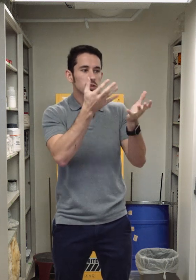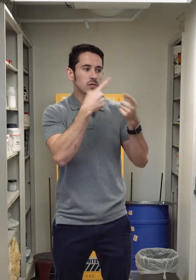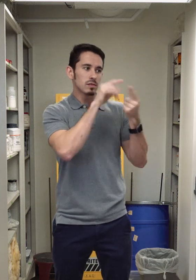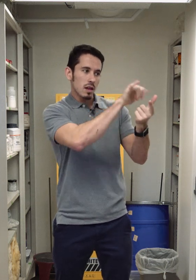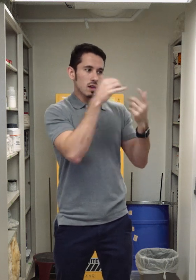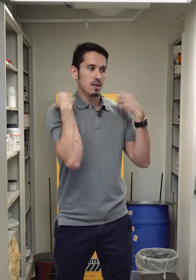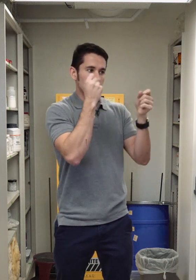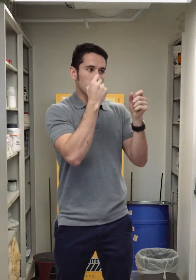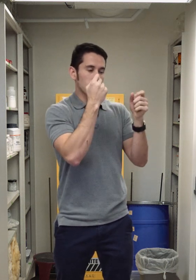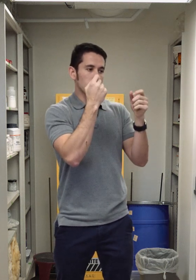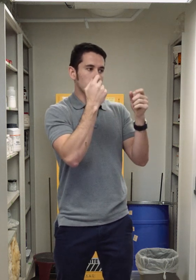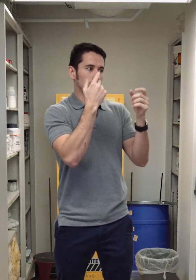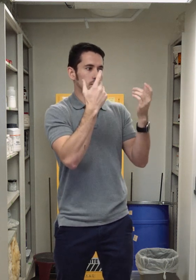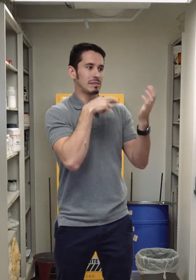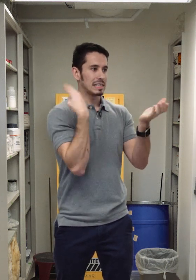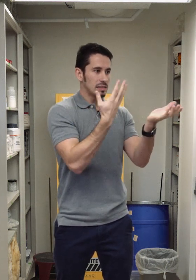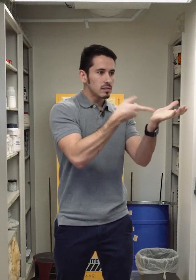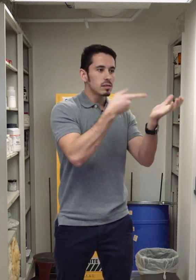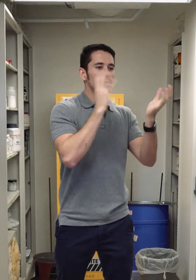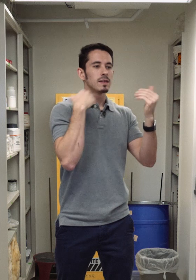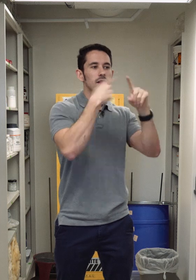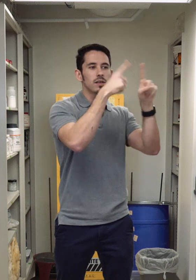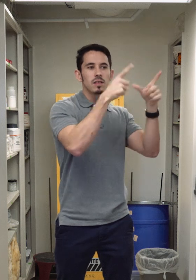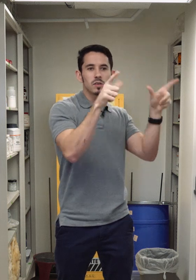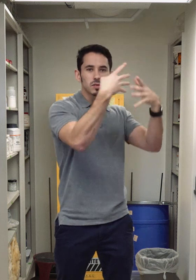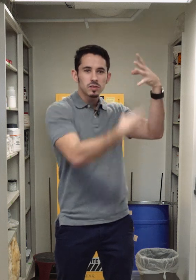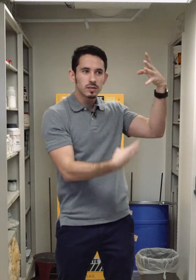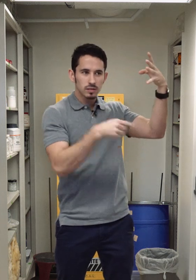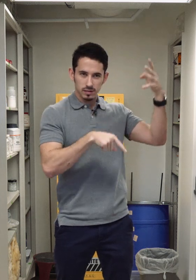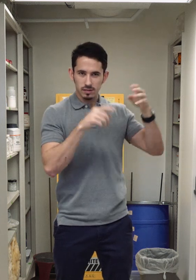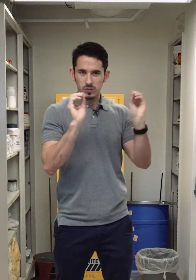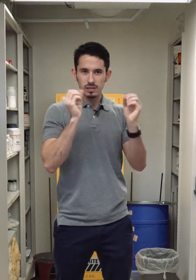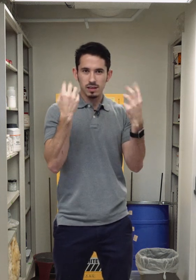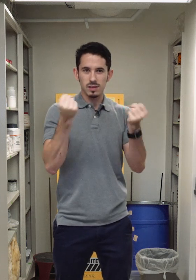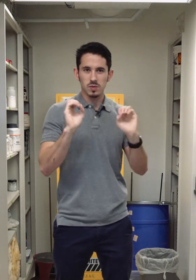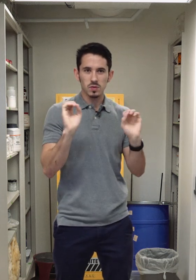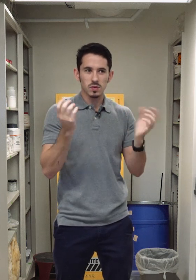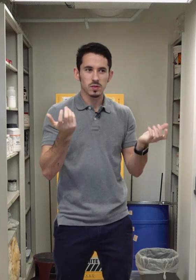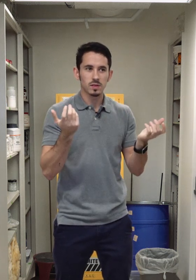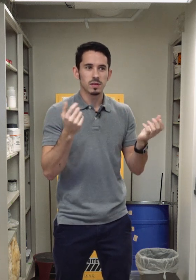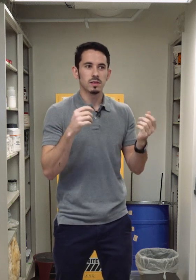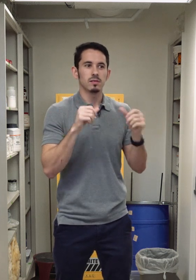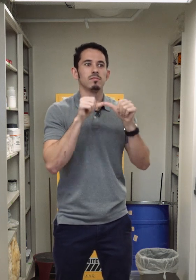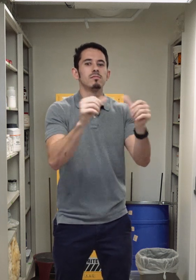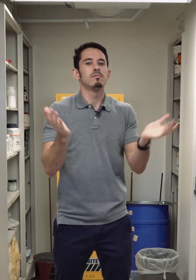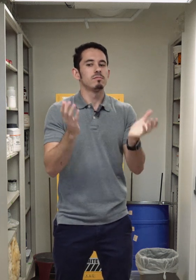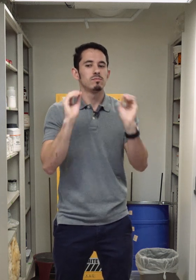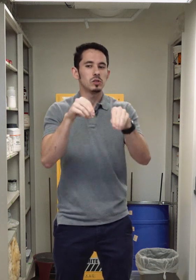So we want to make sure people are aware of the risks. you know, often you see posters where things are listed out in different languages, but there's no sign language there. So it's leaving deaf people out